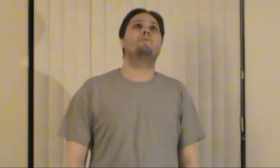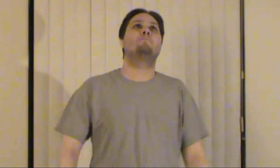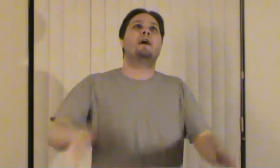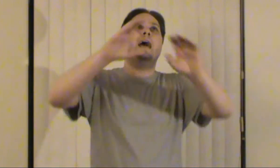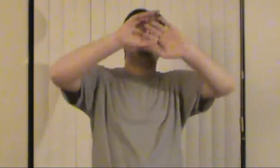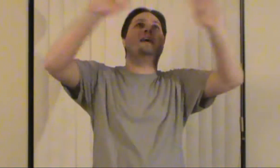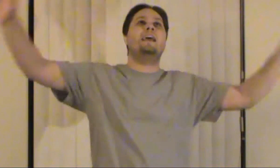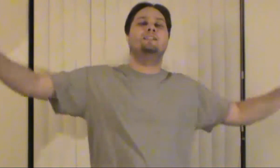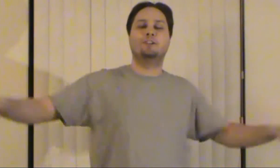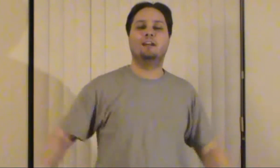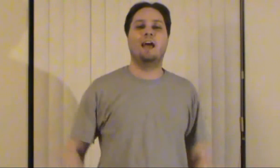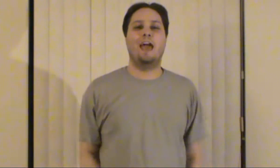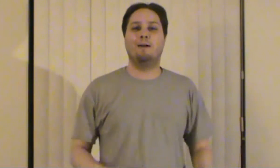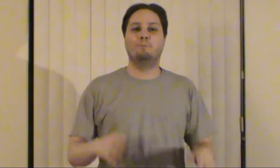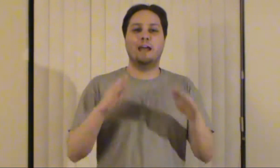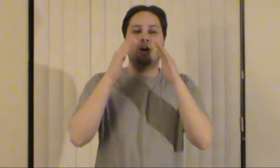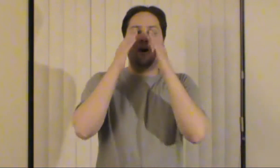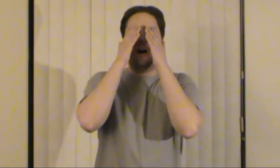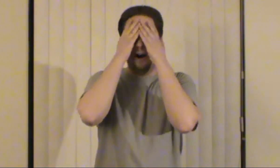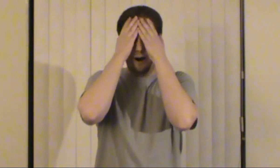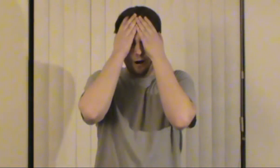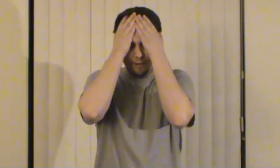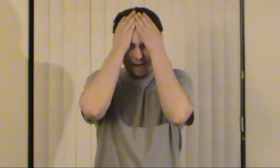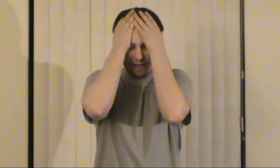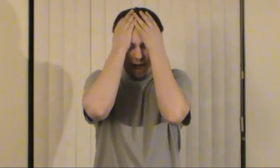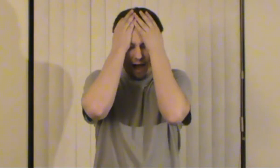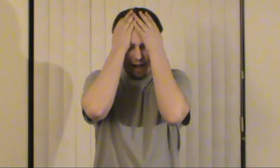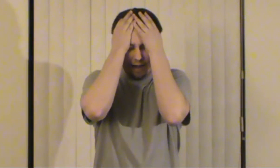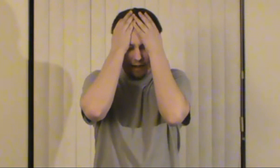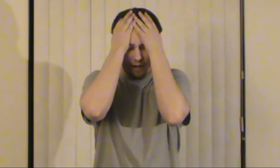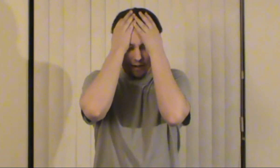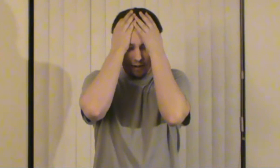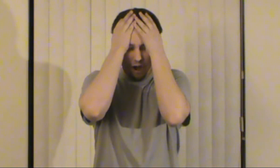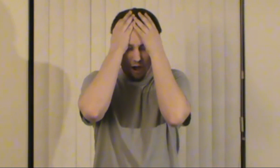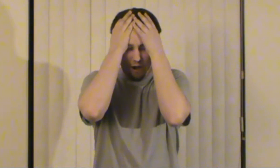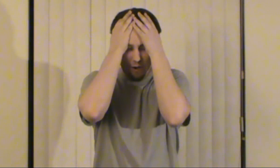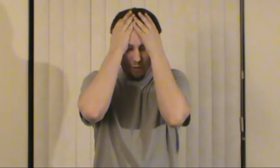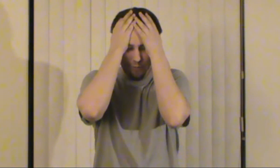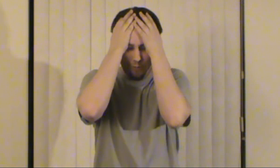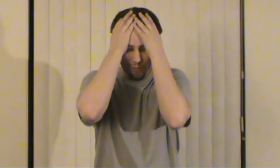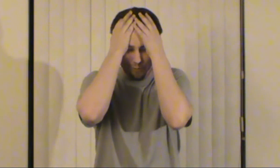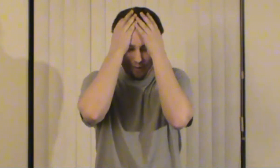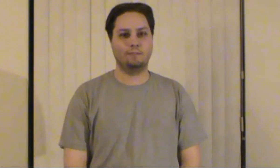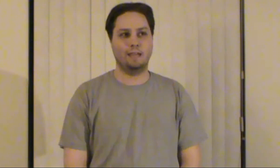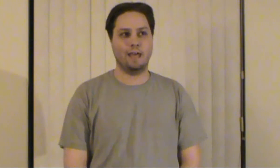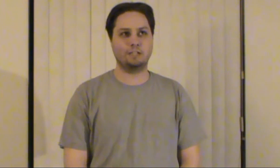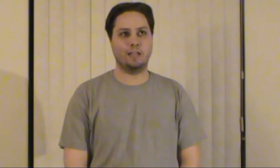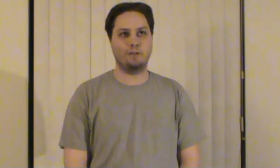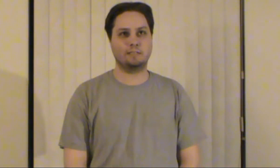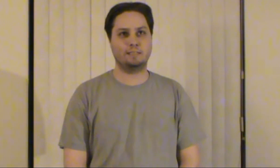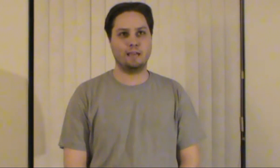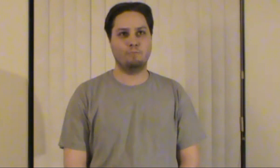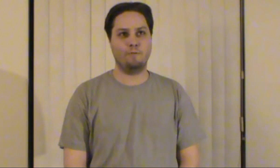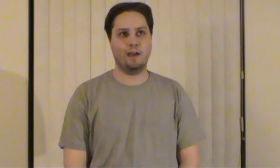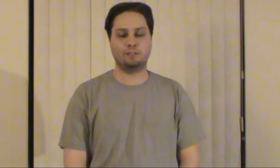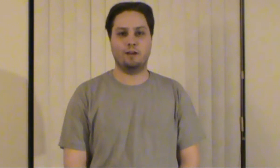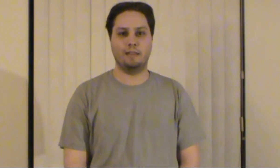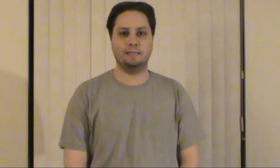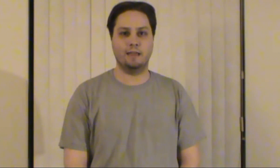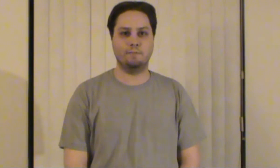up at the angel and i'm like oh my god no and actually that was the second movie i saw that day